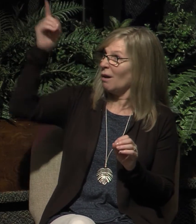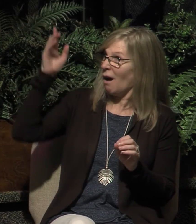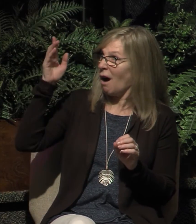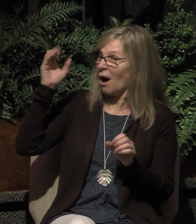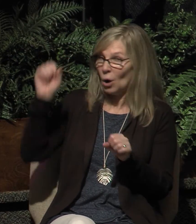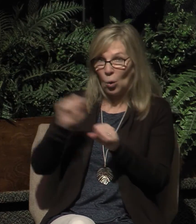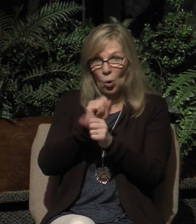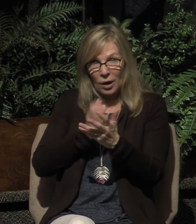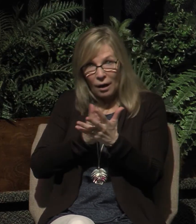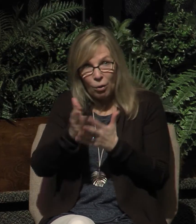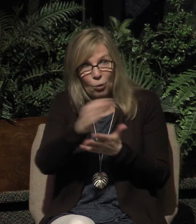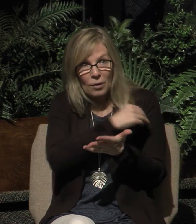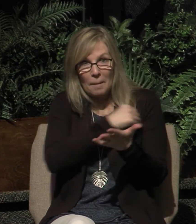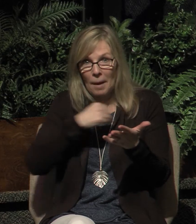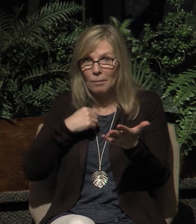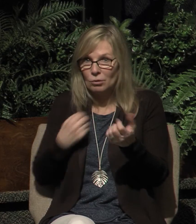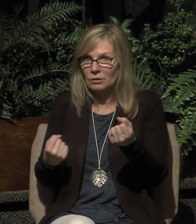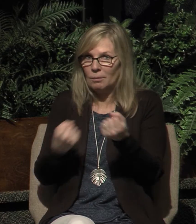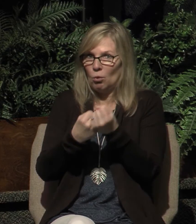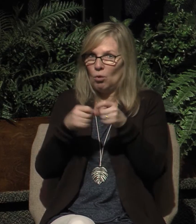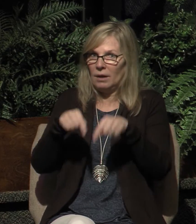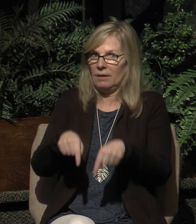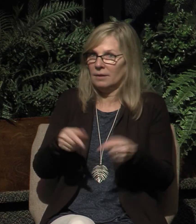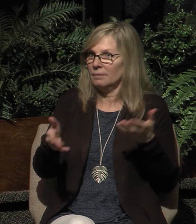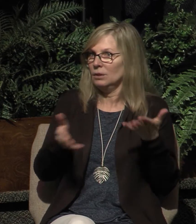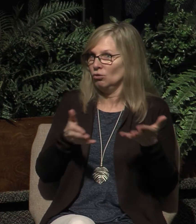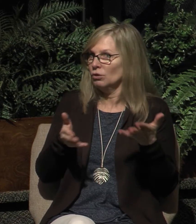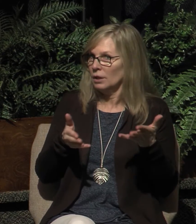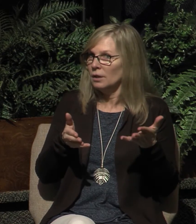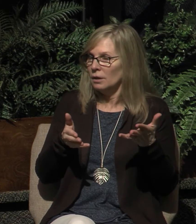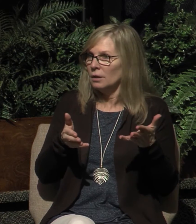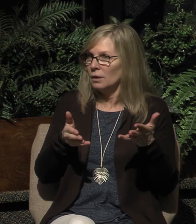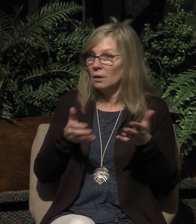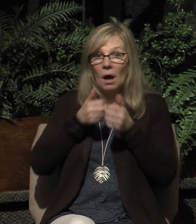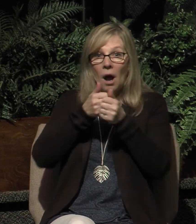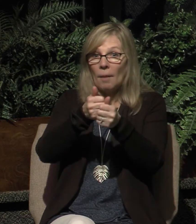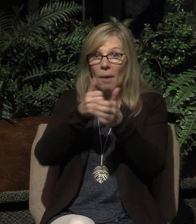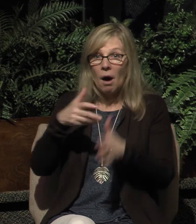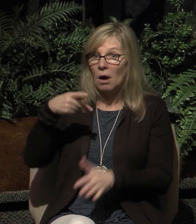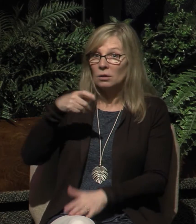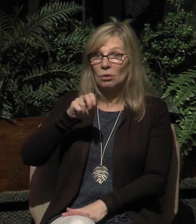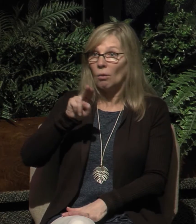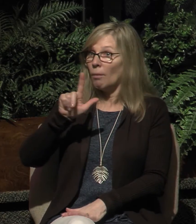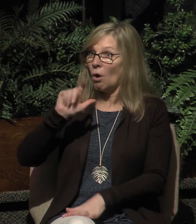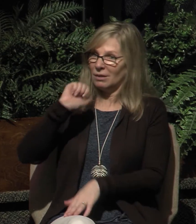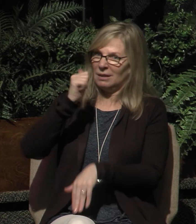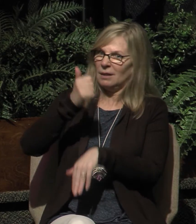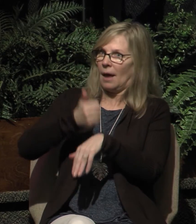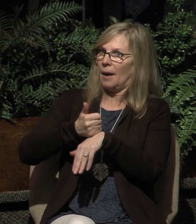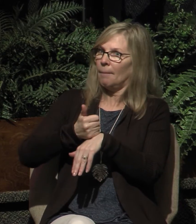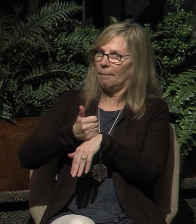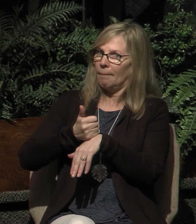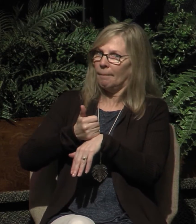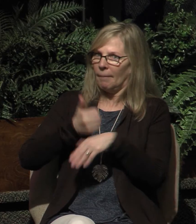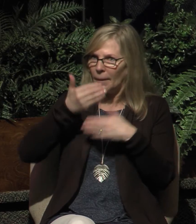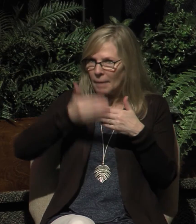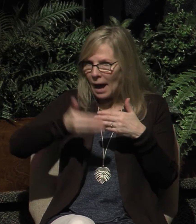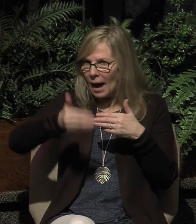as members to support this ministry. The Apostle Paul set the pattern for financial giving by church